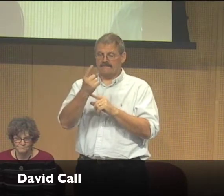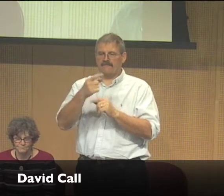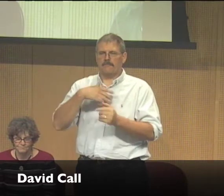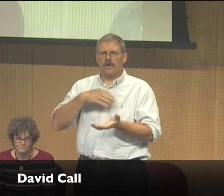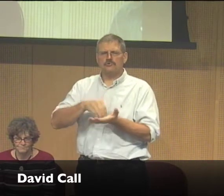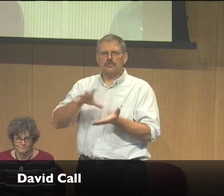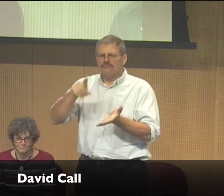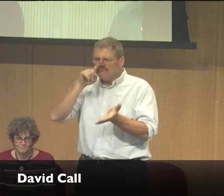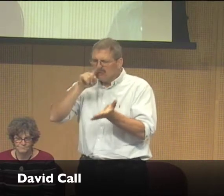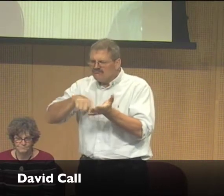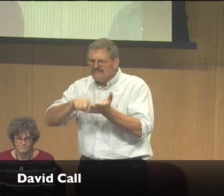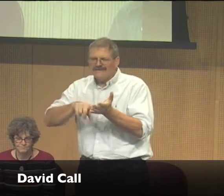teaching as art.